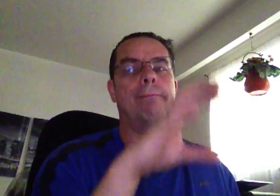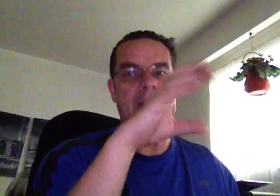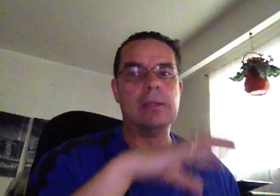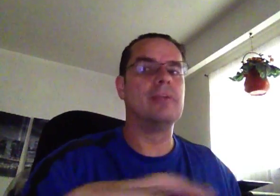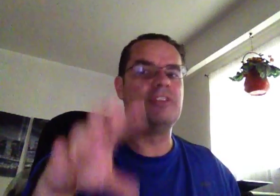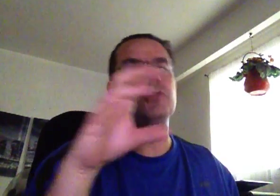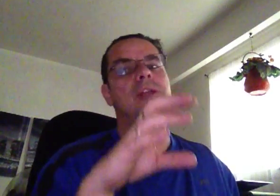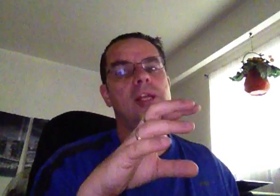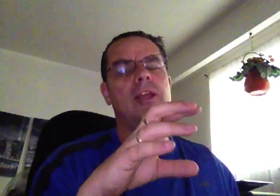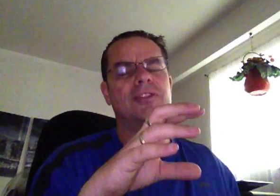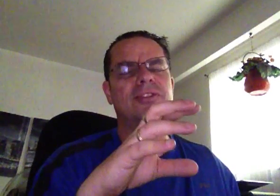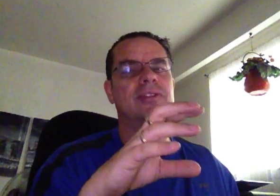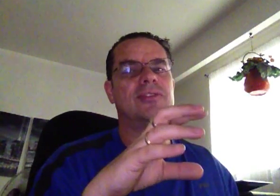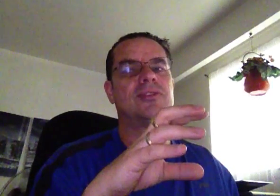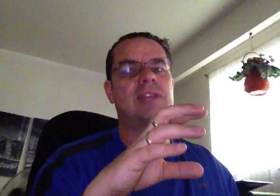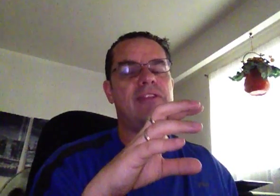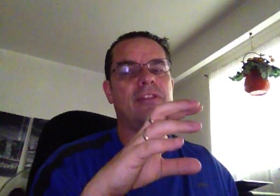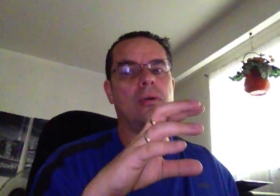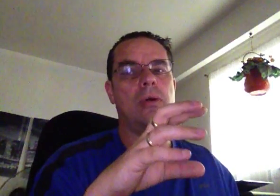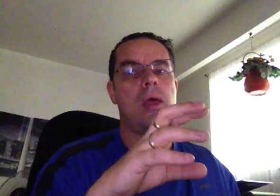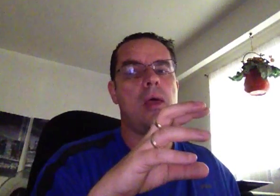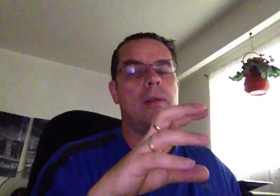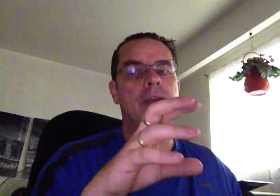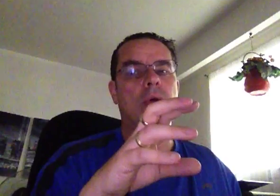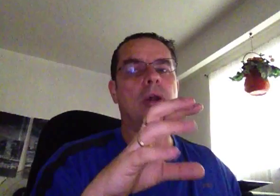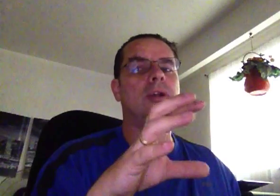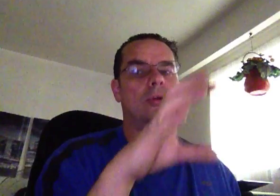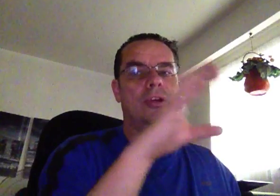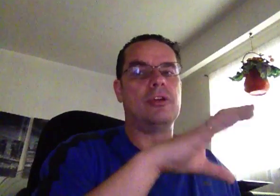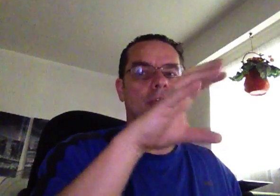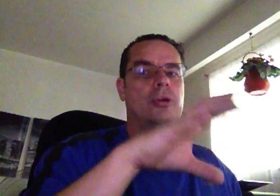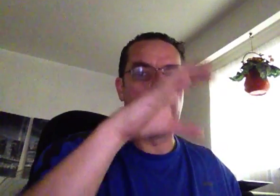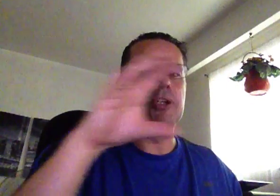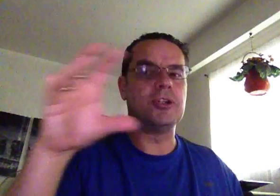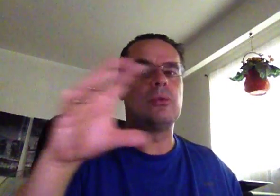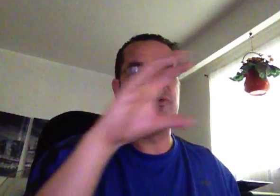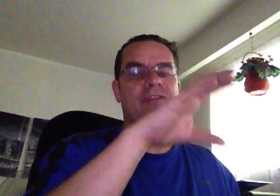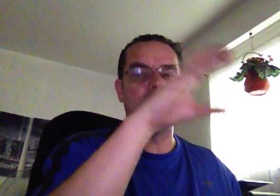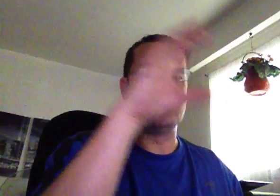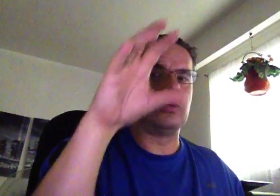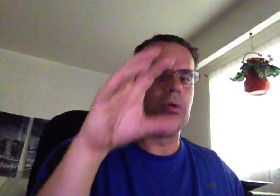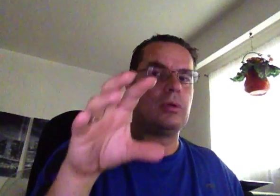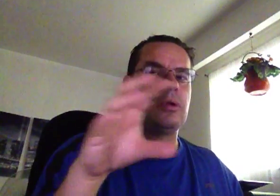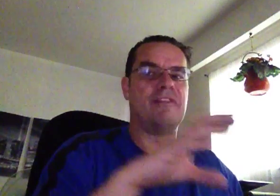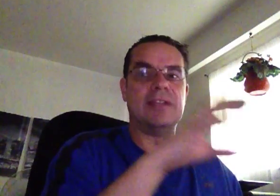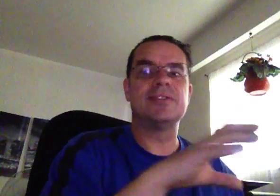build visually in Stateflow, your logic with the visual events.